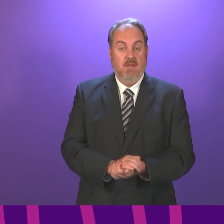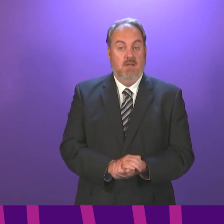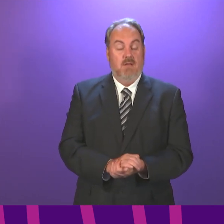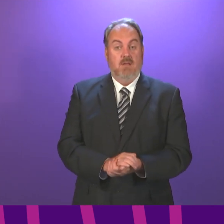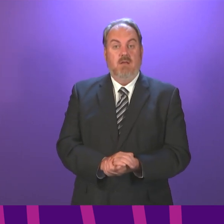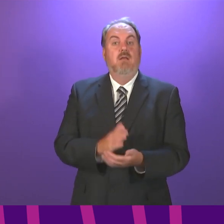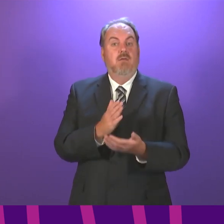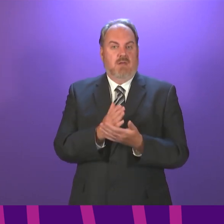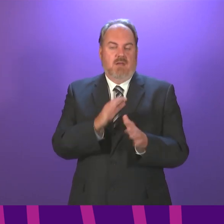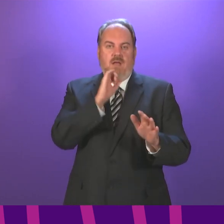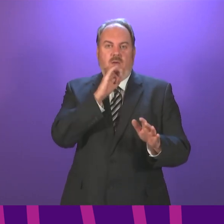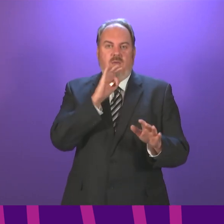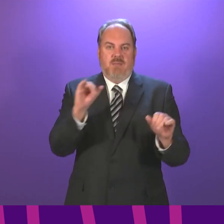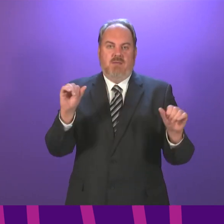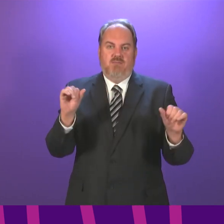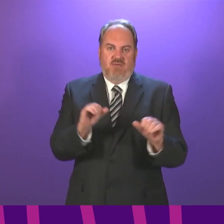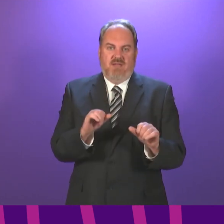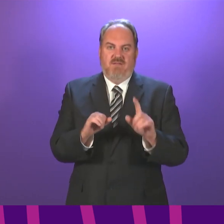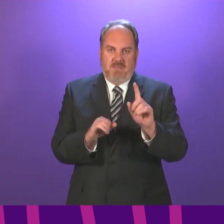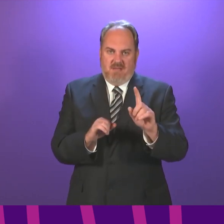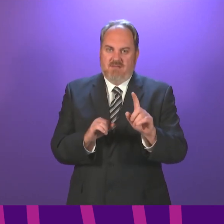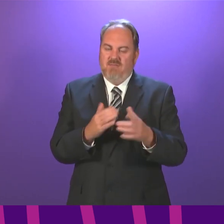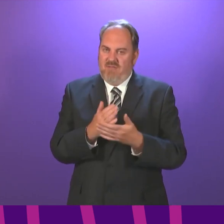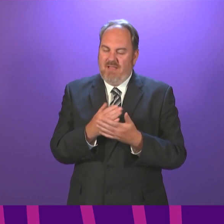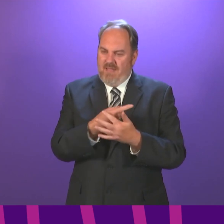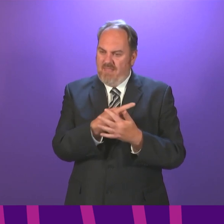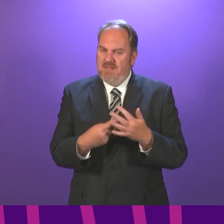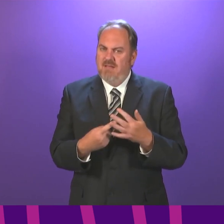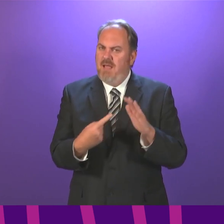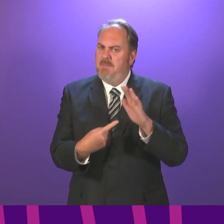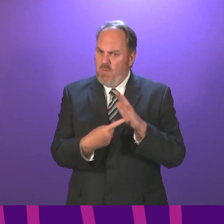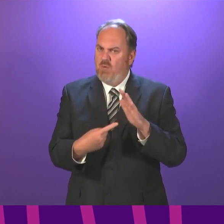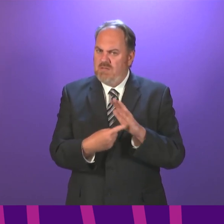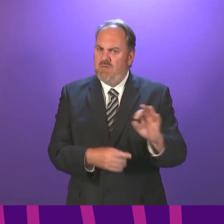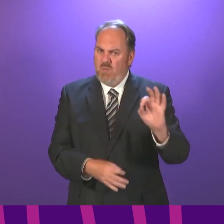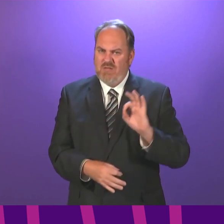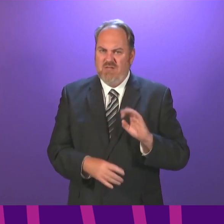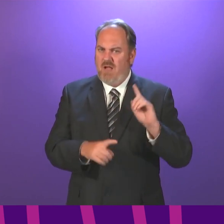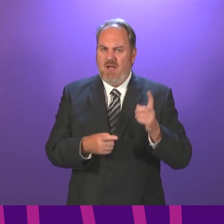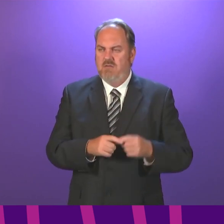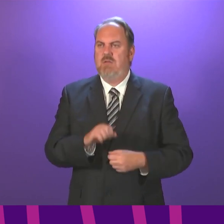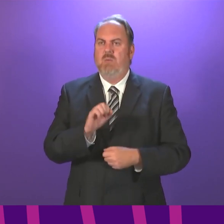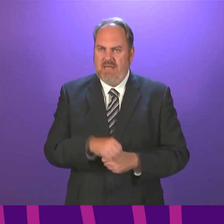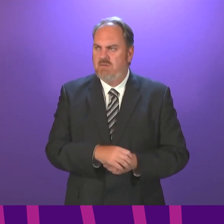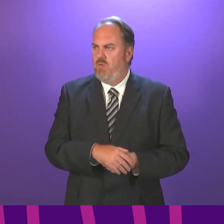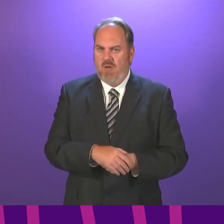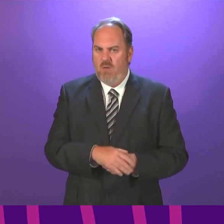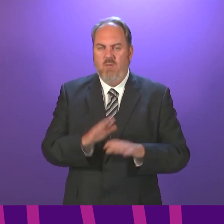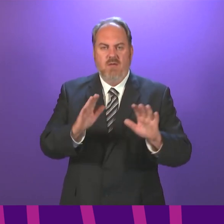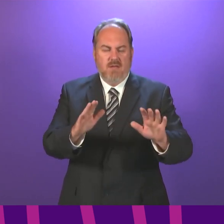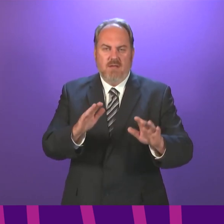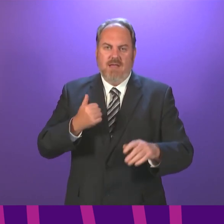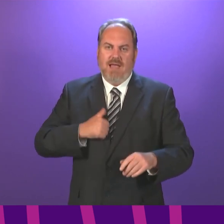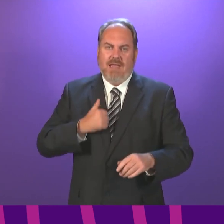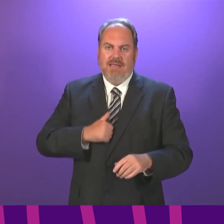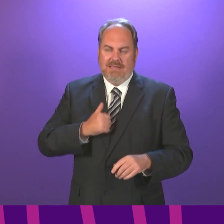will try to be briefer in my answers, but I do want to do justice to some of these really important questions that I know some people will listening to your answers, so I am happy to